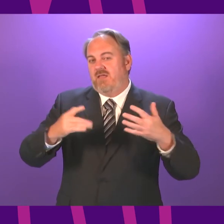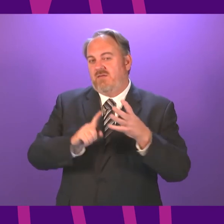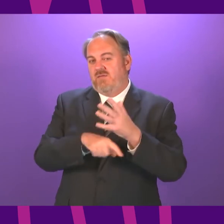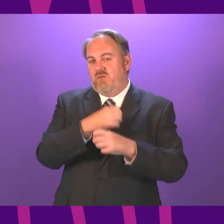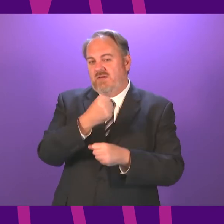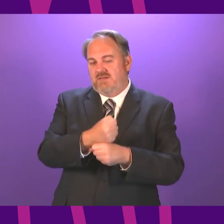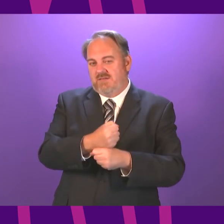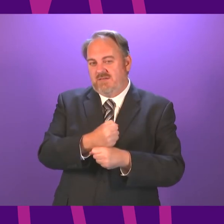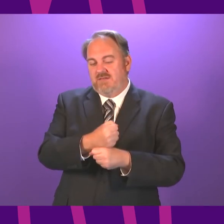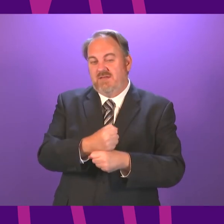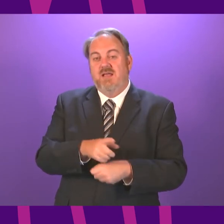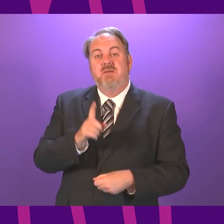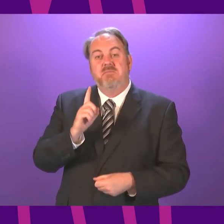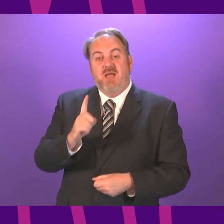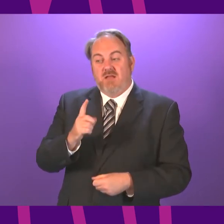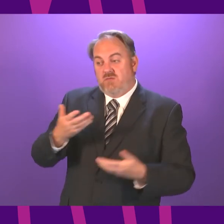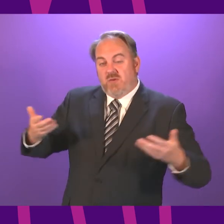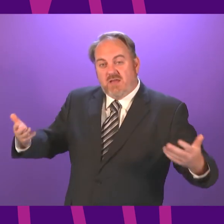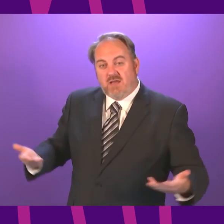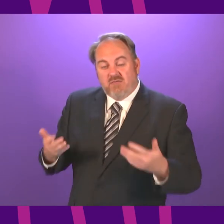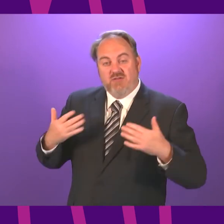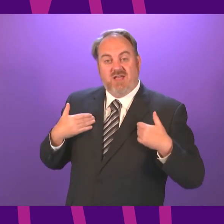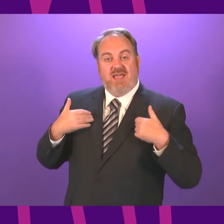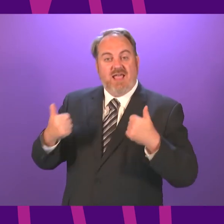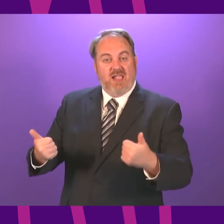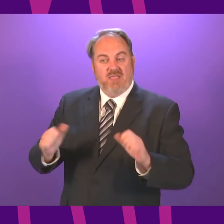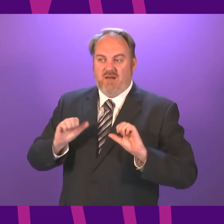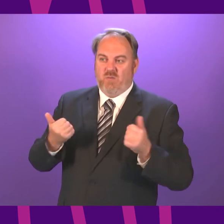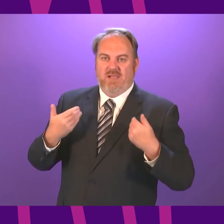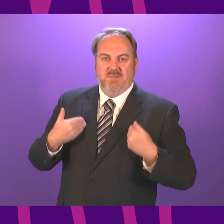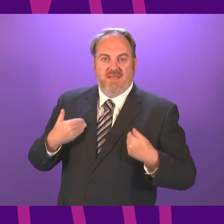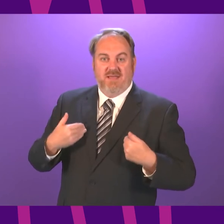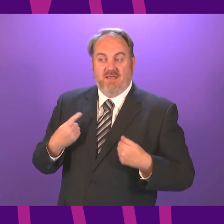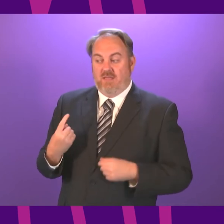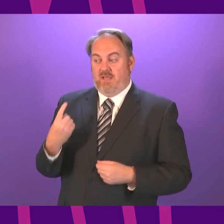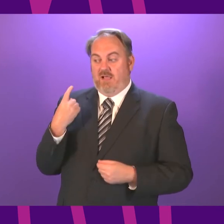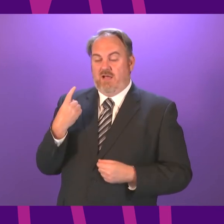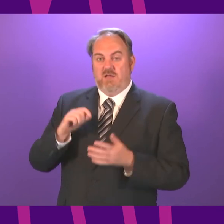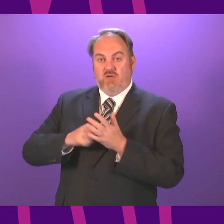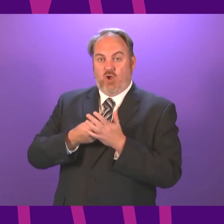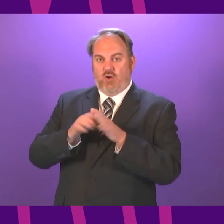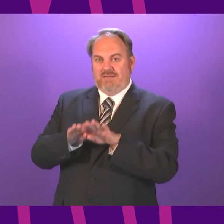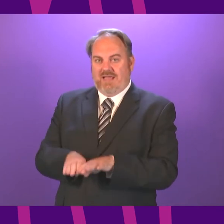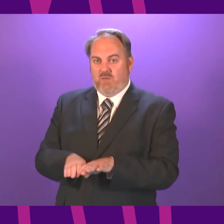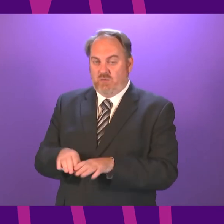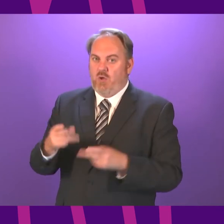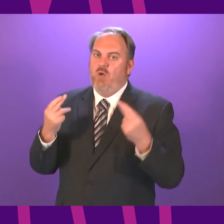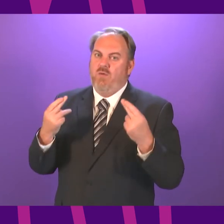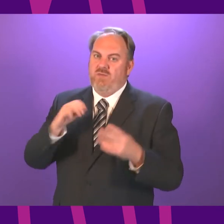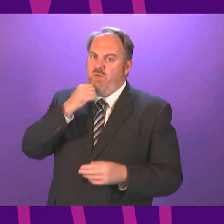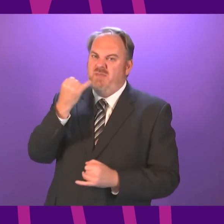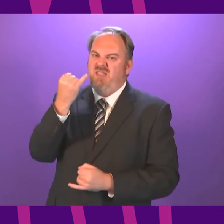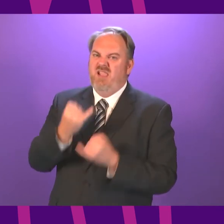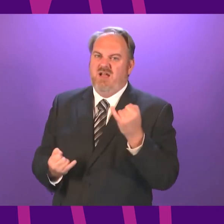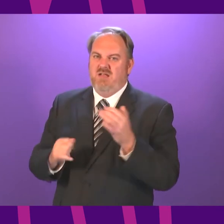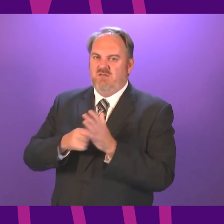order to maintain wider health and well-being, we must make sure that the last lockdown really was the last lockdown. But to maintain public